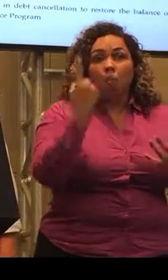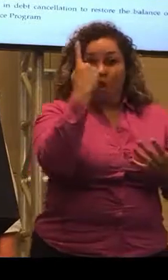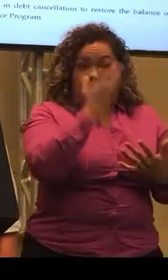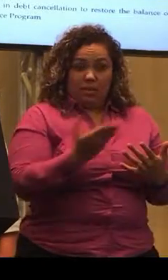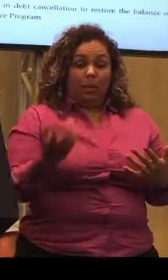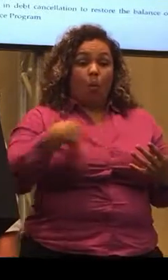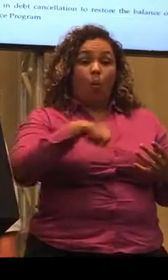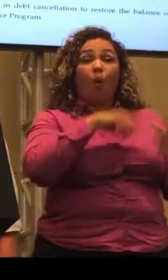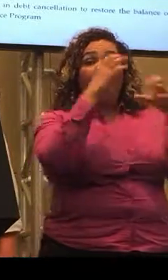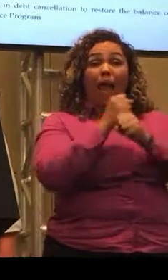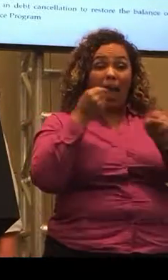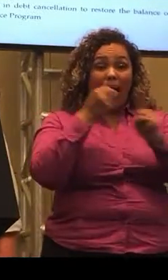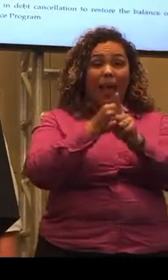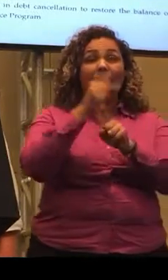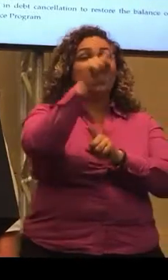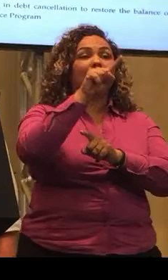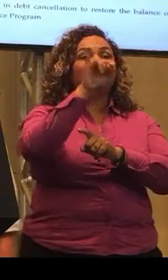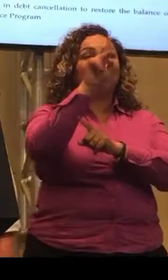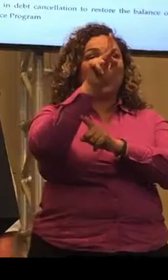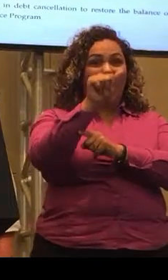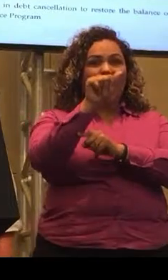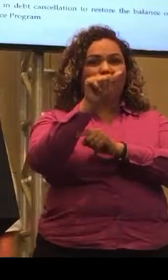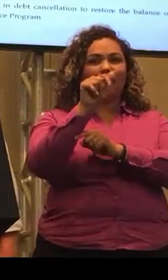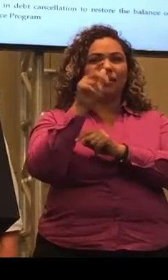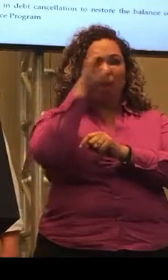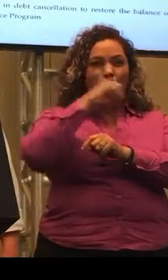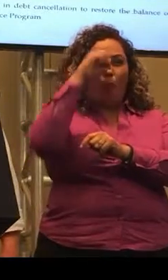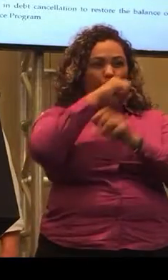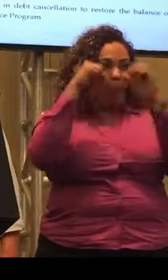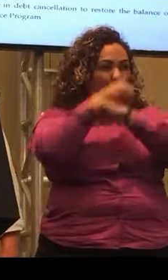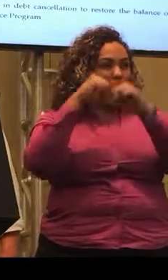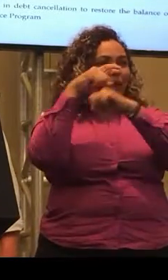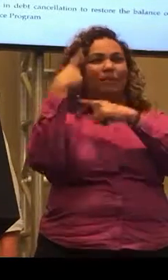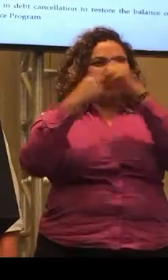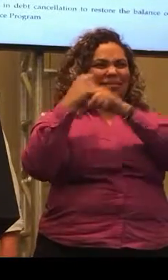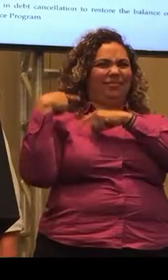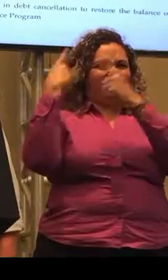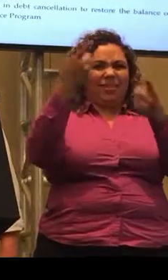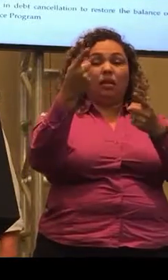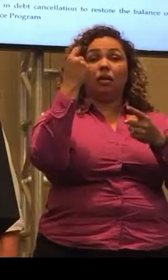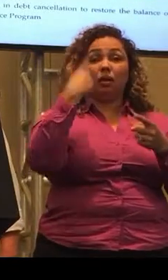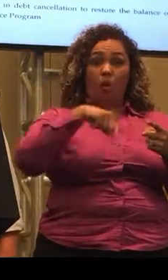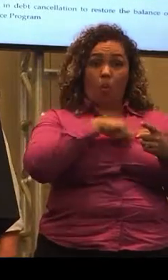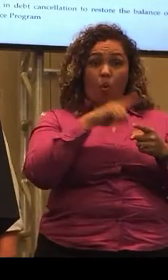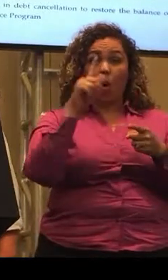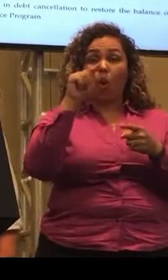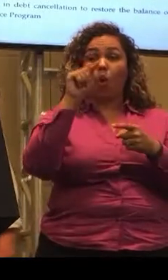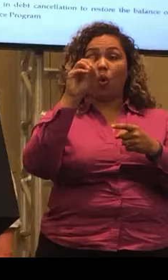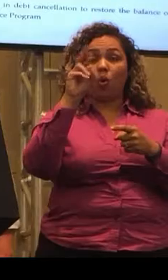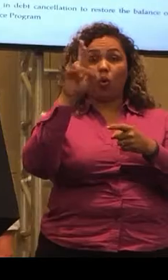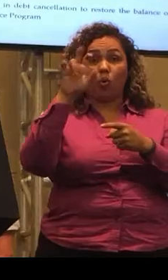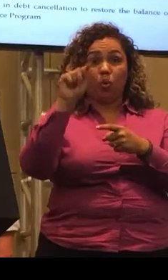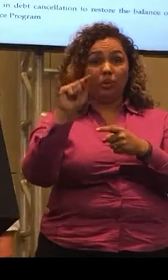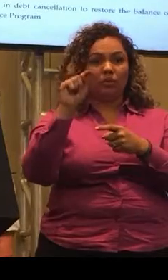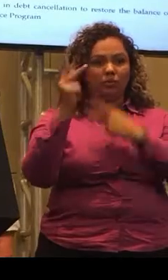that when we got hit by SICA years ago, our tourism industry received